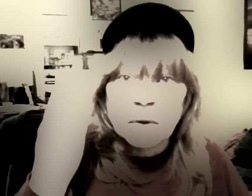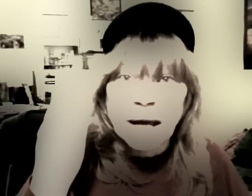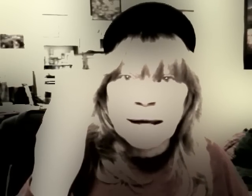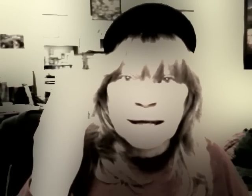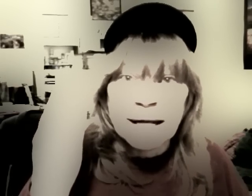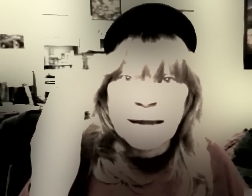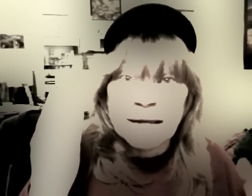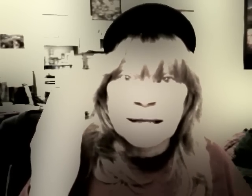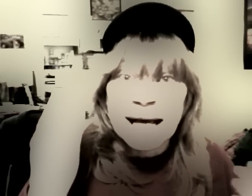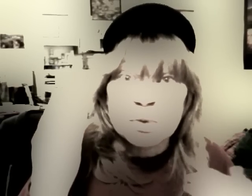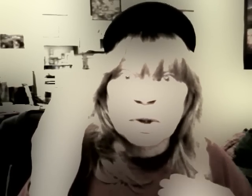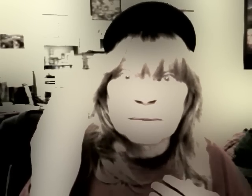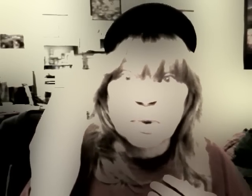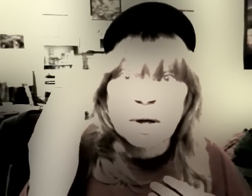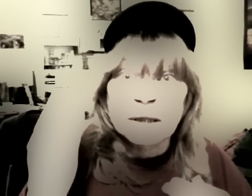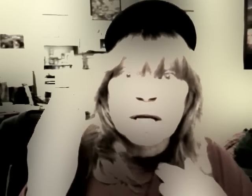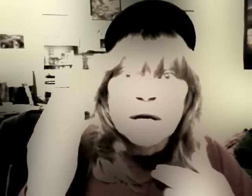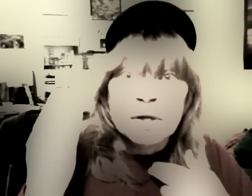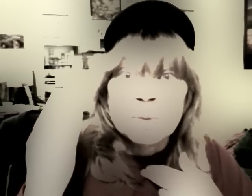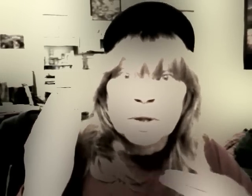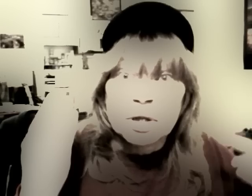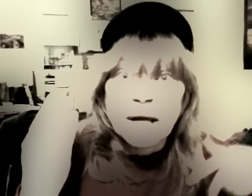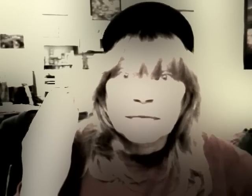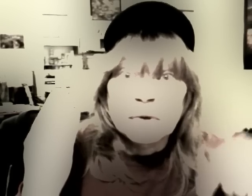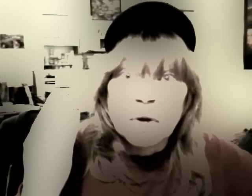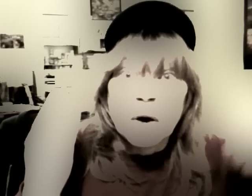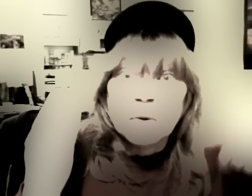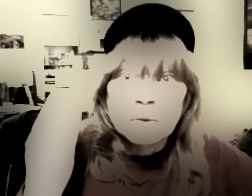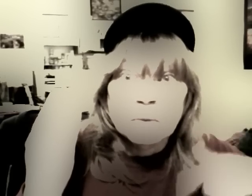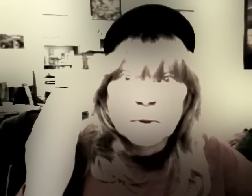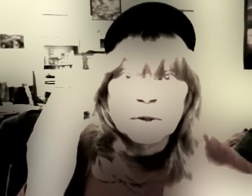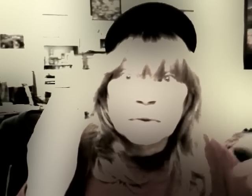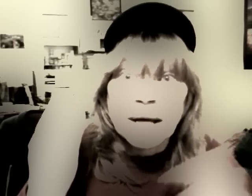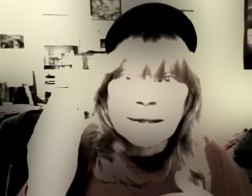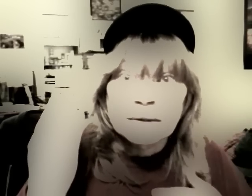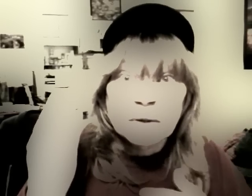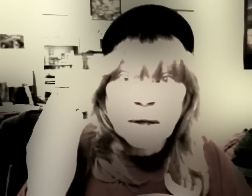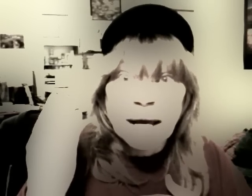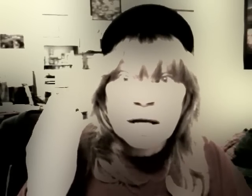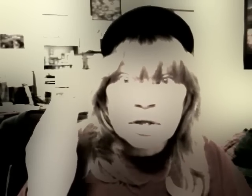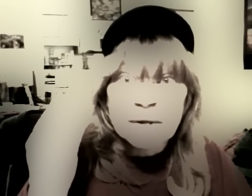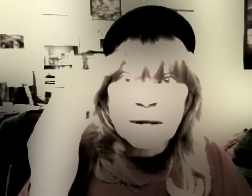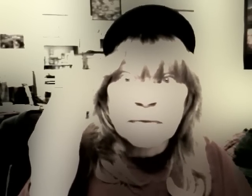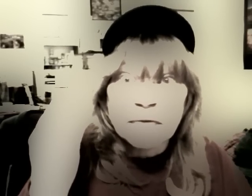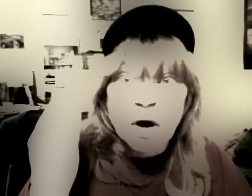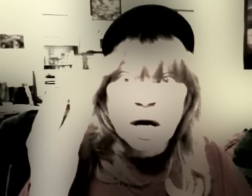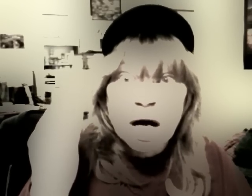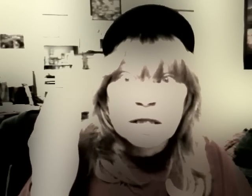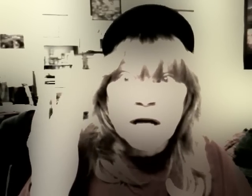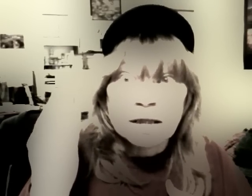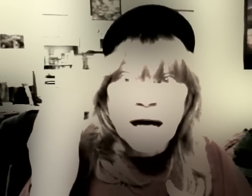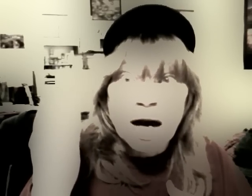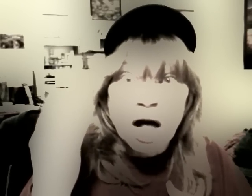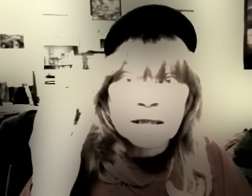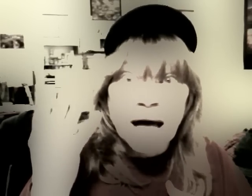Okay? And that's real important. Your spiritual life will grow when you do that. Okay? So that's number four. Talk to God all the time.